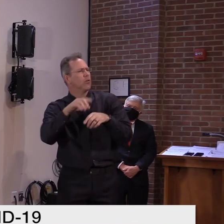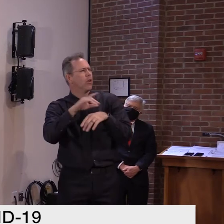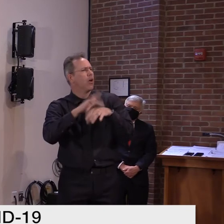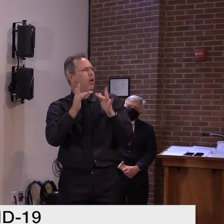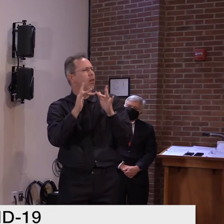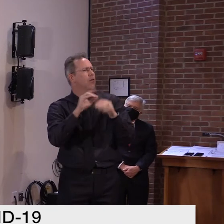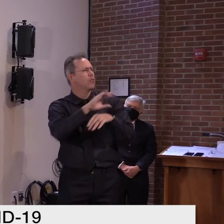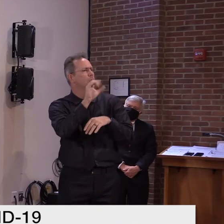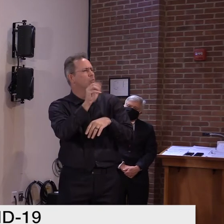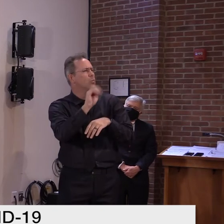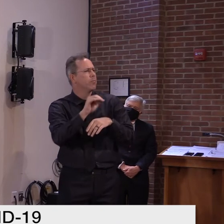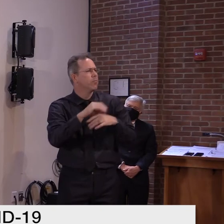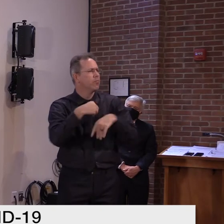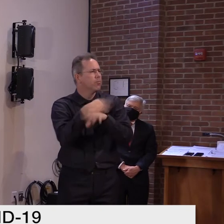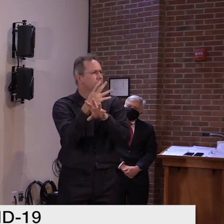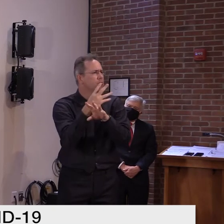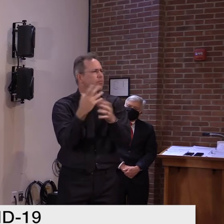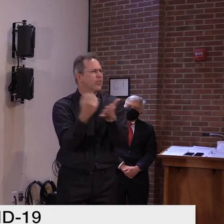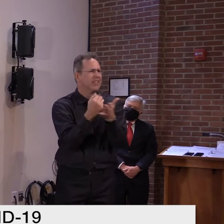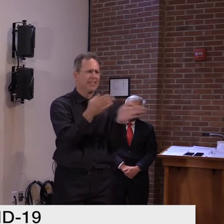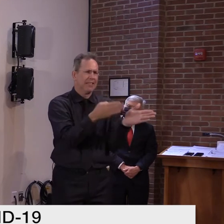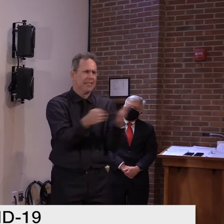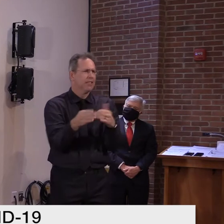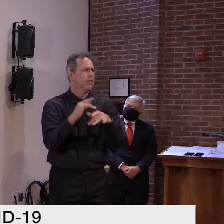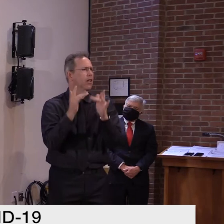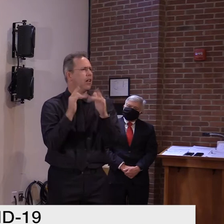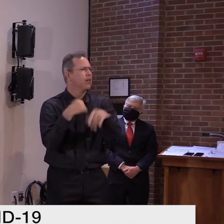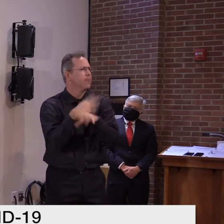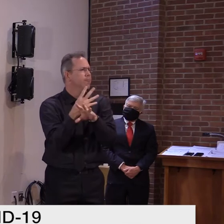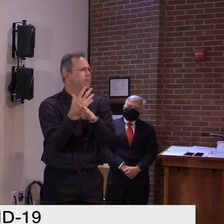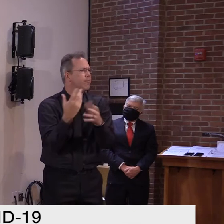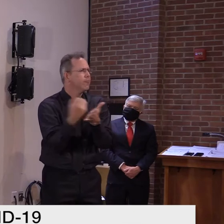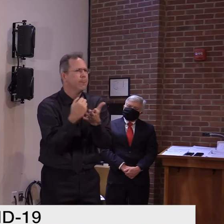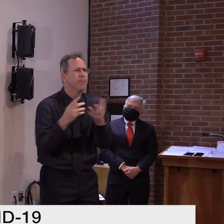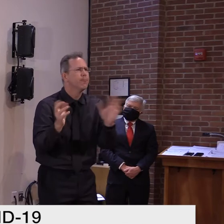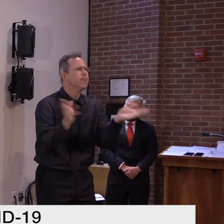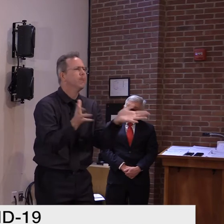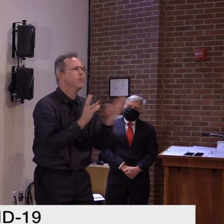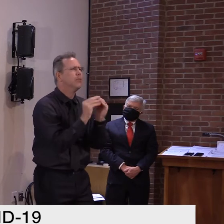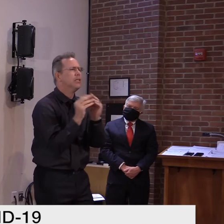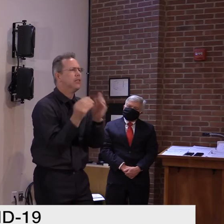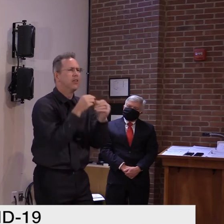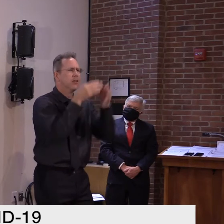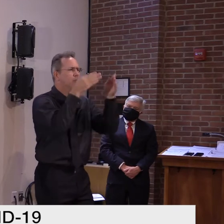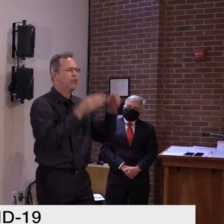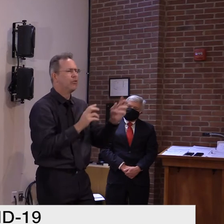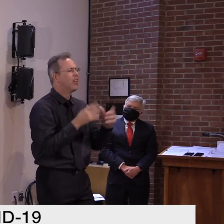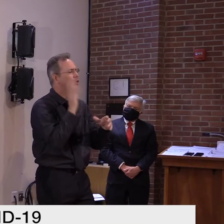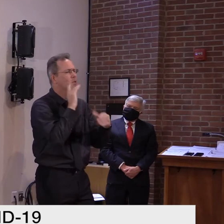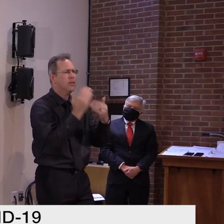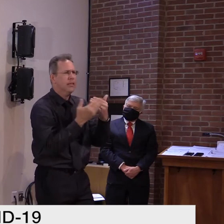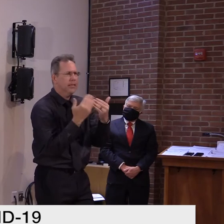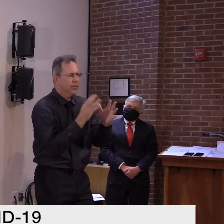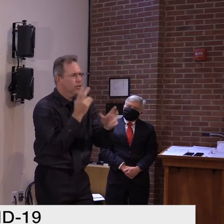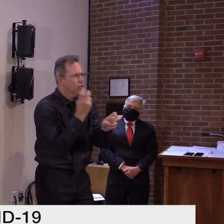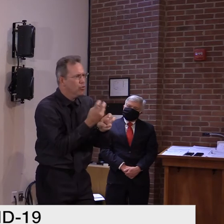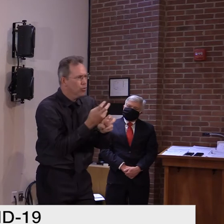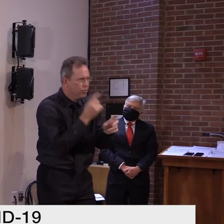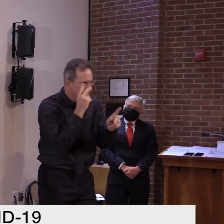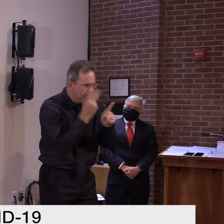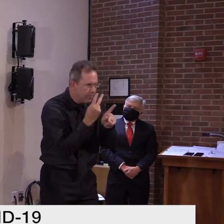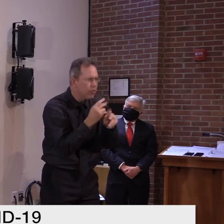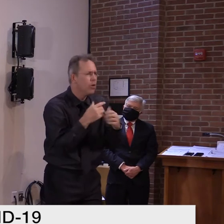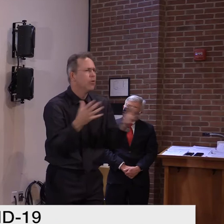point in time. That's, uh, really gonna be conducive to work site transmission of virus. So we would encourage that